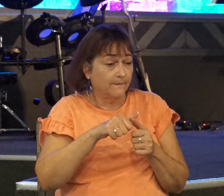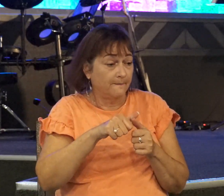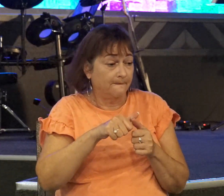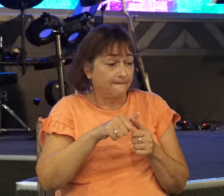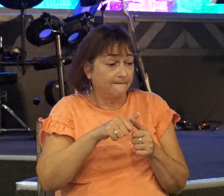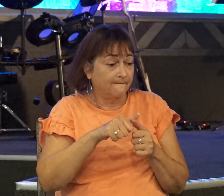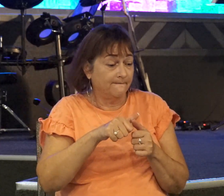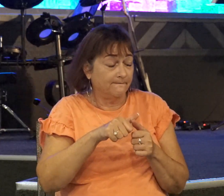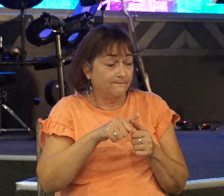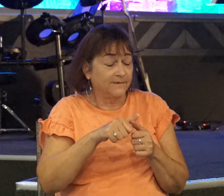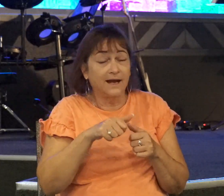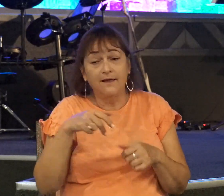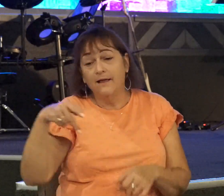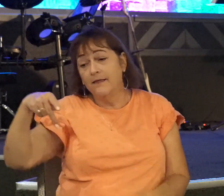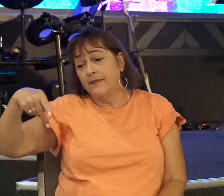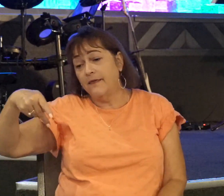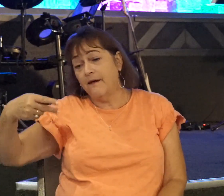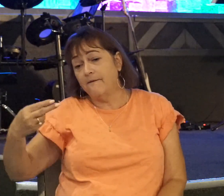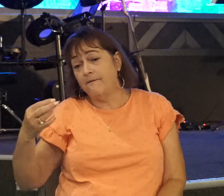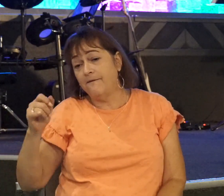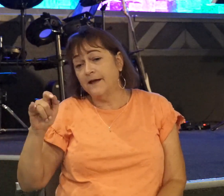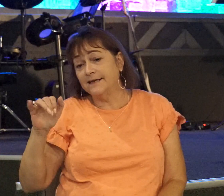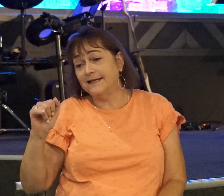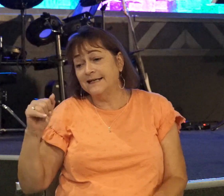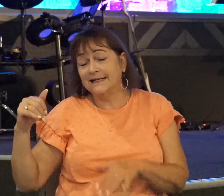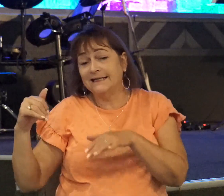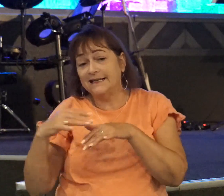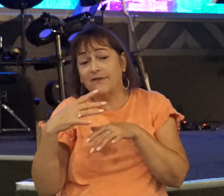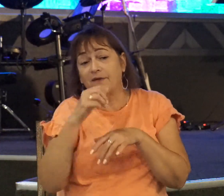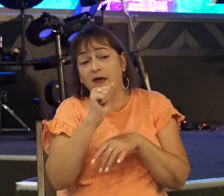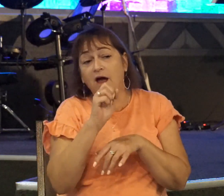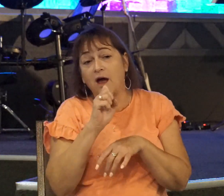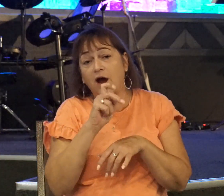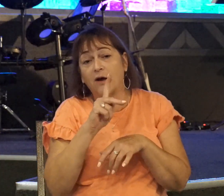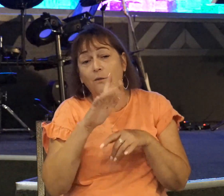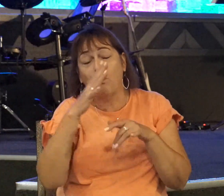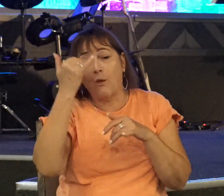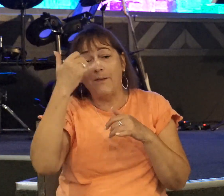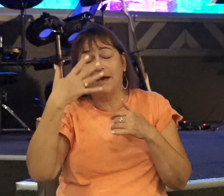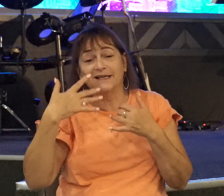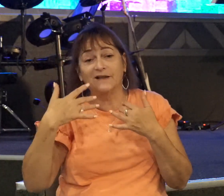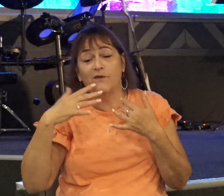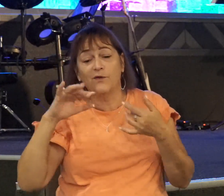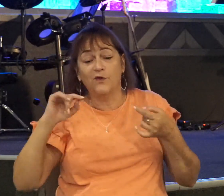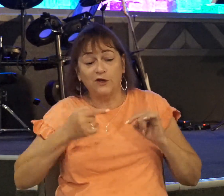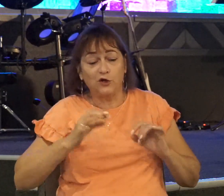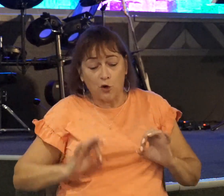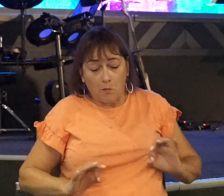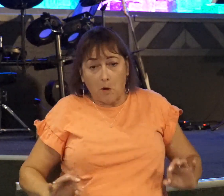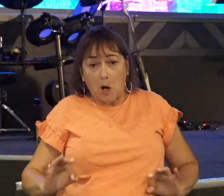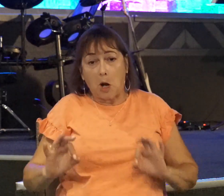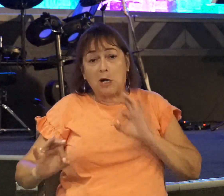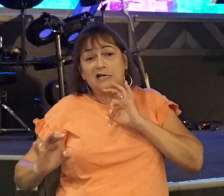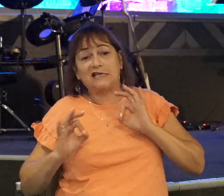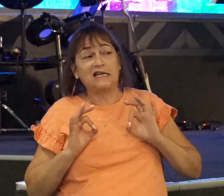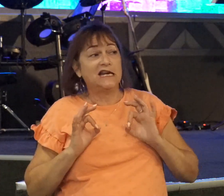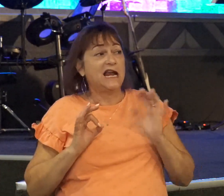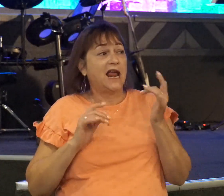Philistines sent the ark back because of the tumors and everything else that was going on. And it came to that Levitical city, and the men,